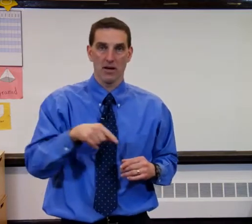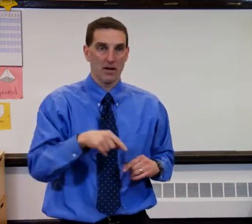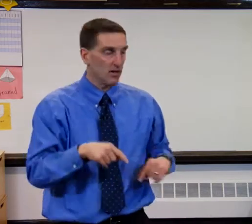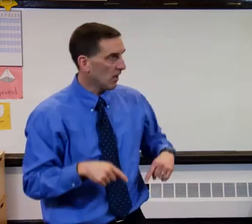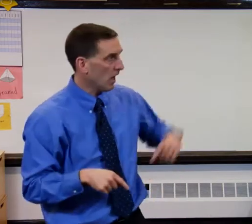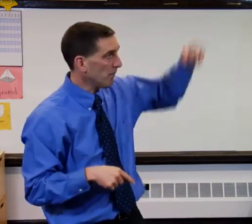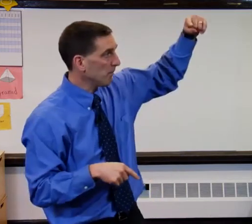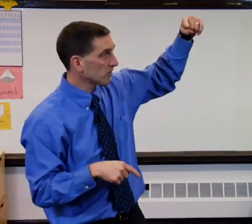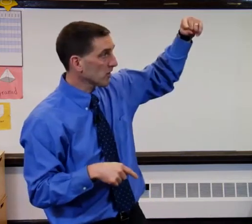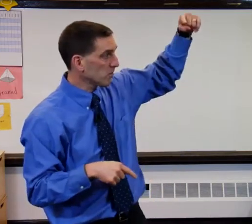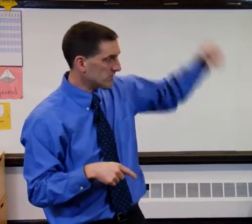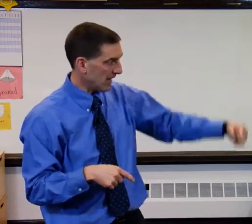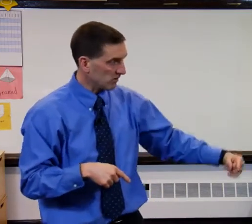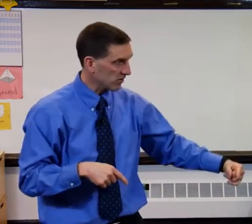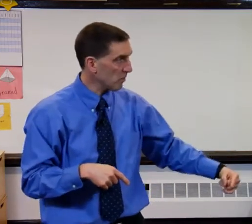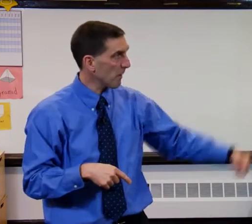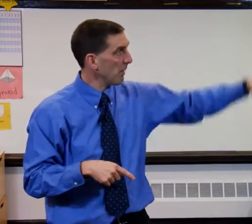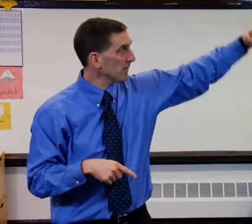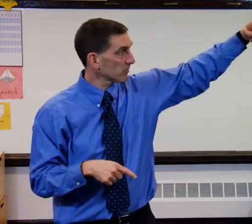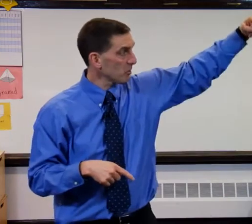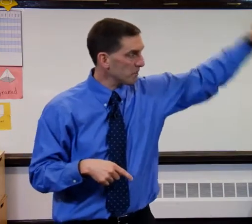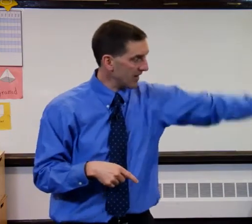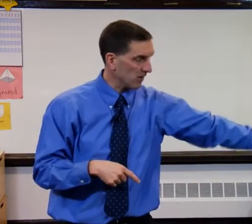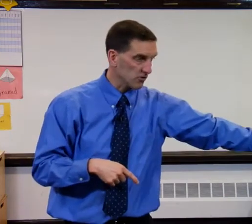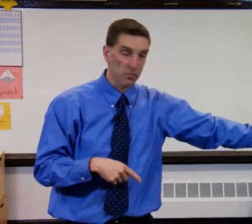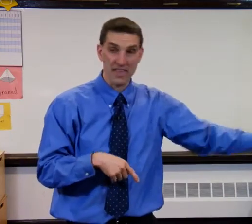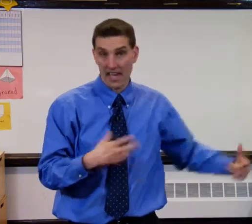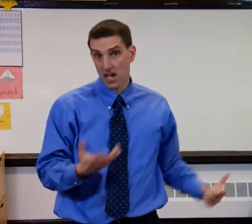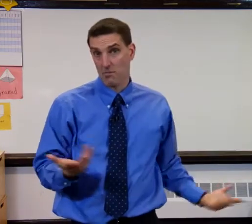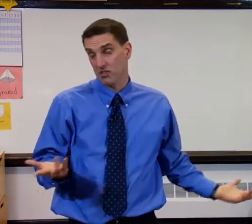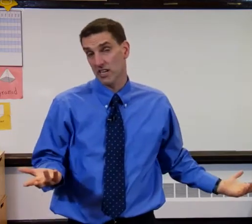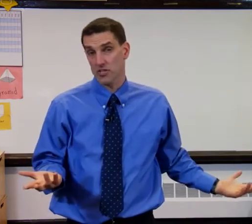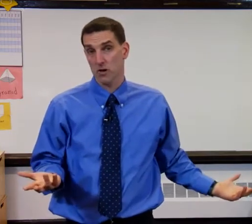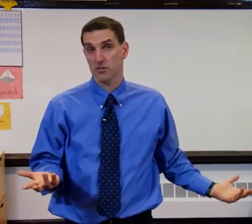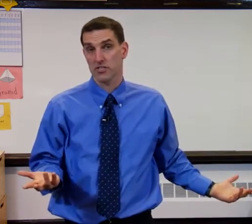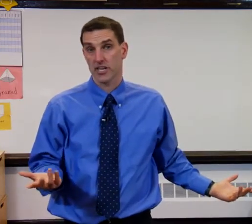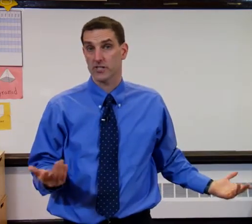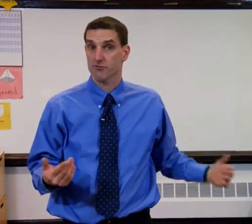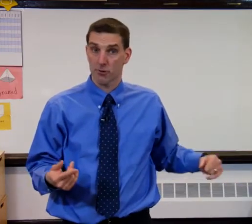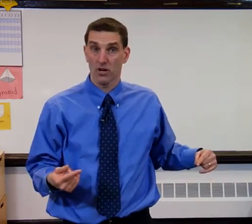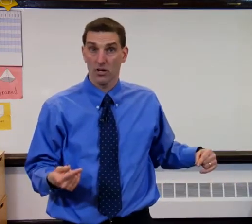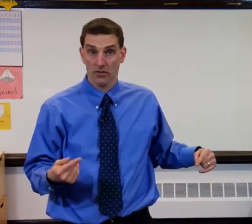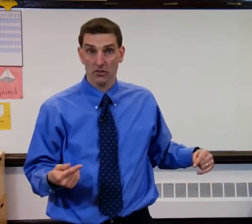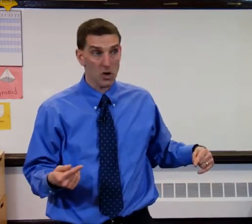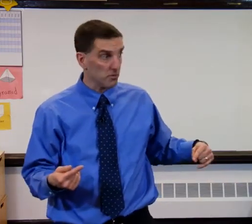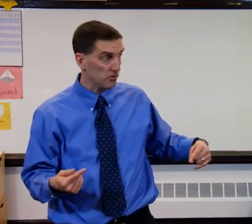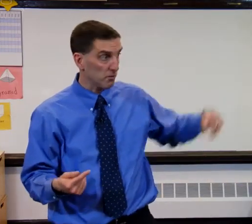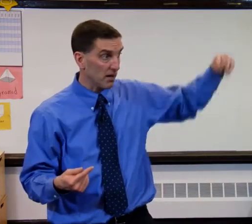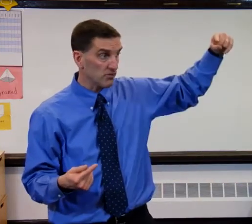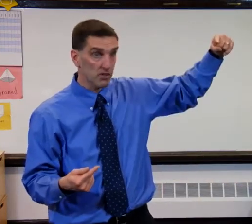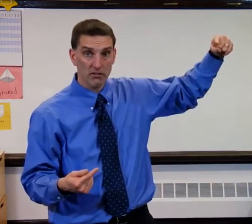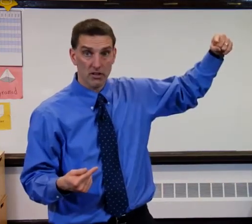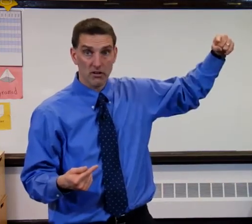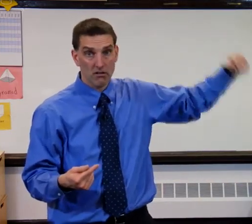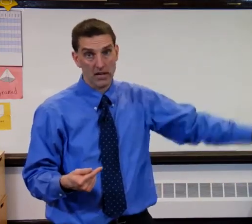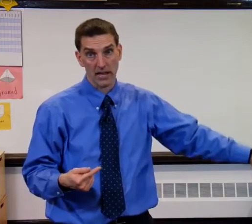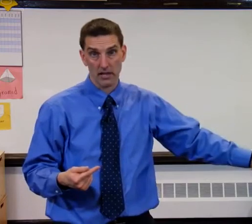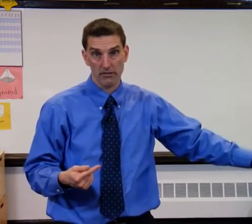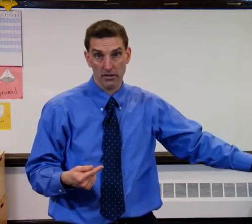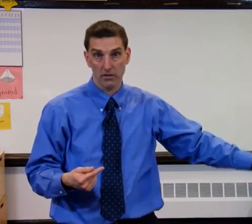up slope, down slope, up slope, down slope, the m is a nice representation for the slope. Is it positive or negative? Is